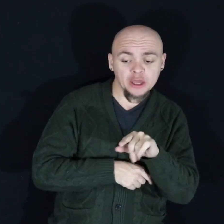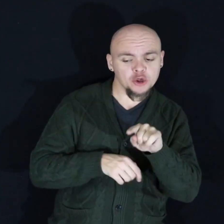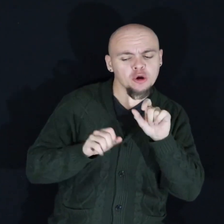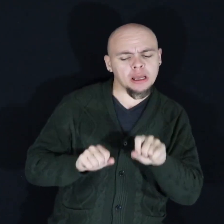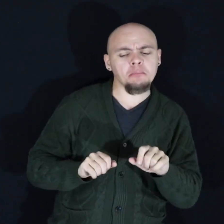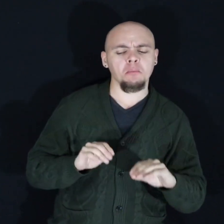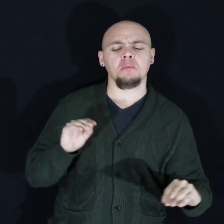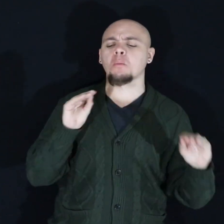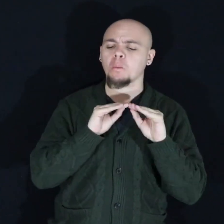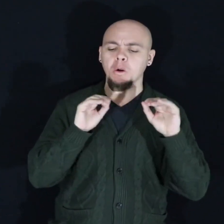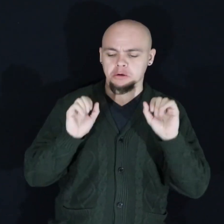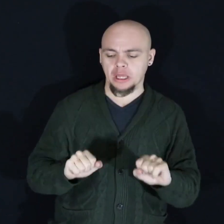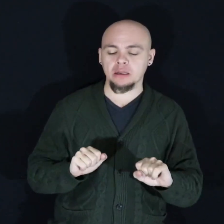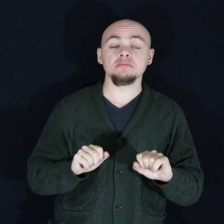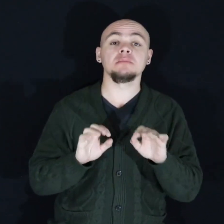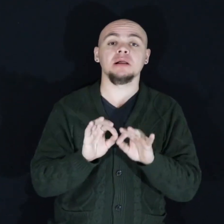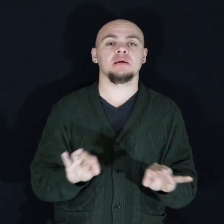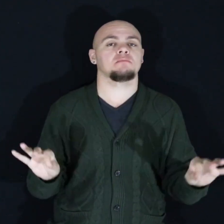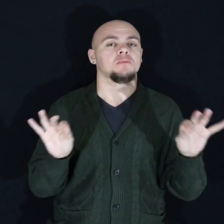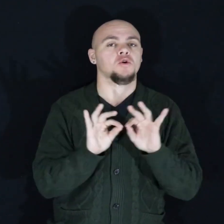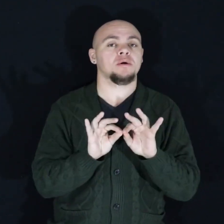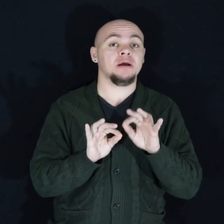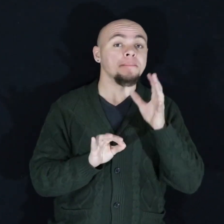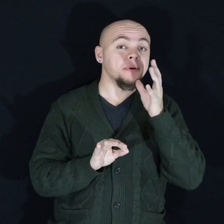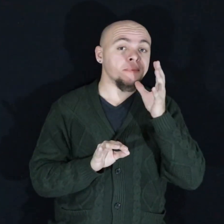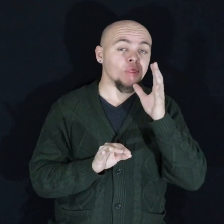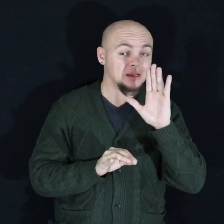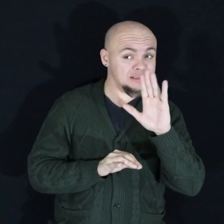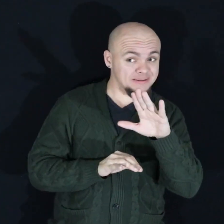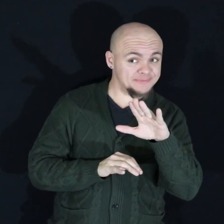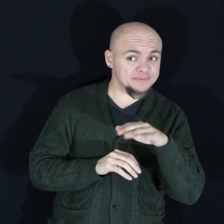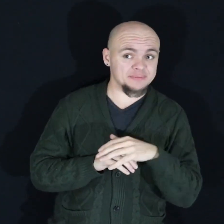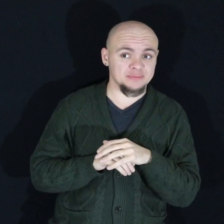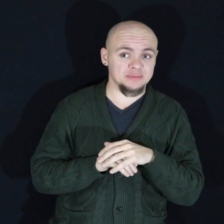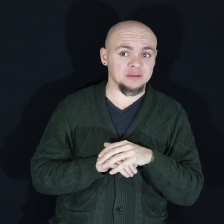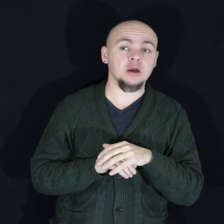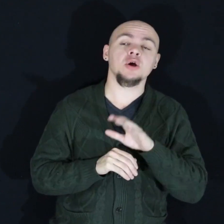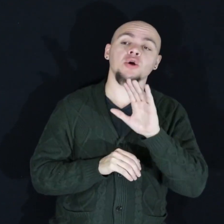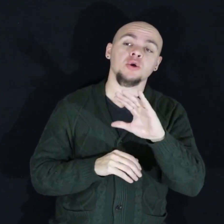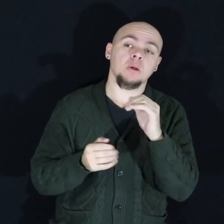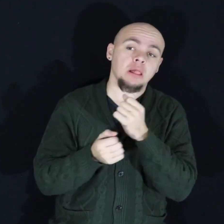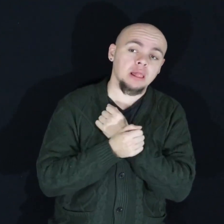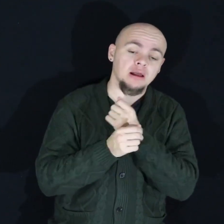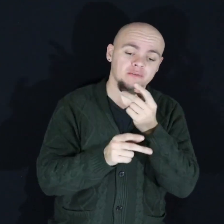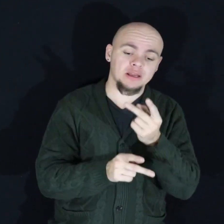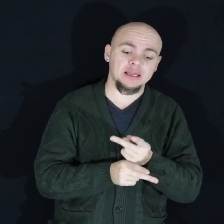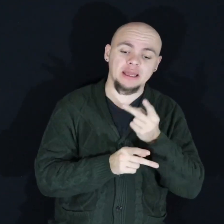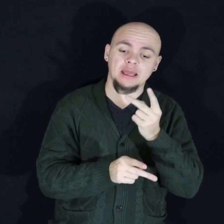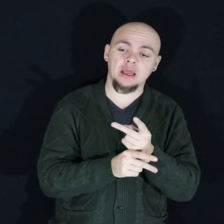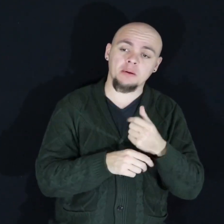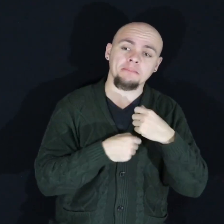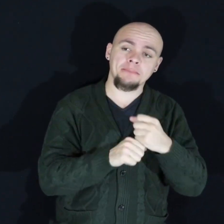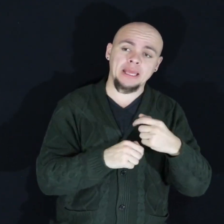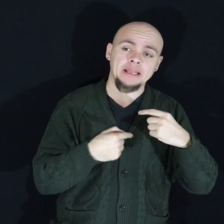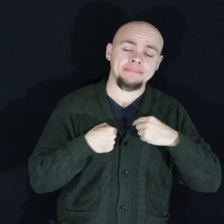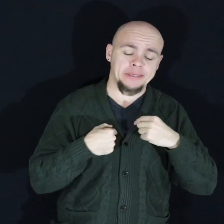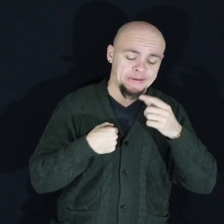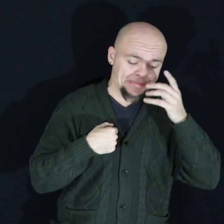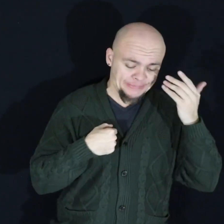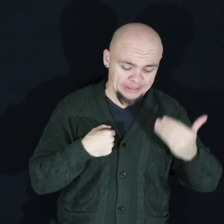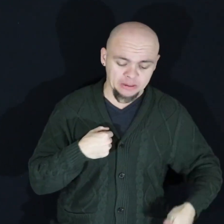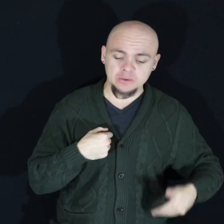more but most importantly I tell my mother that her love and care made me who I was